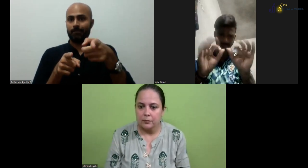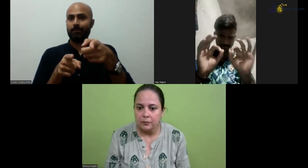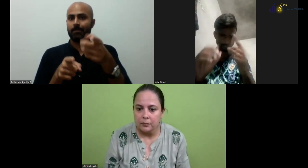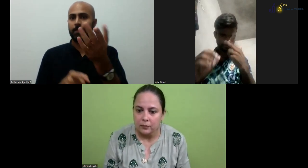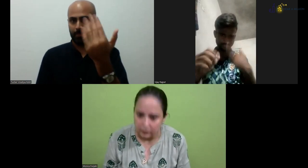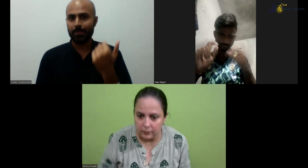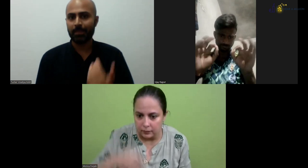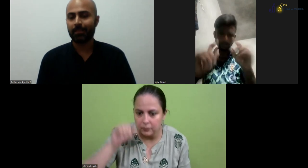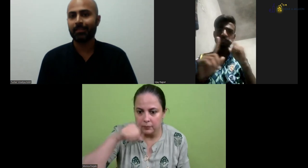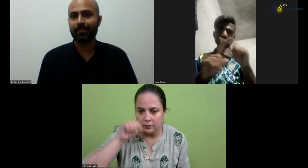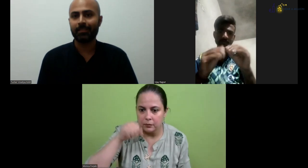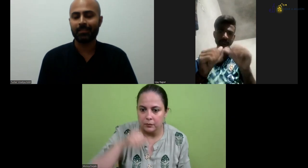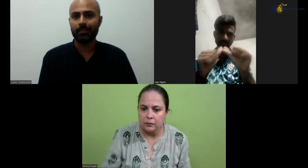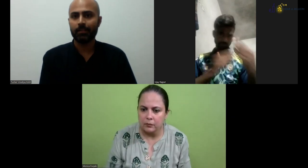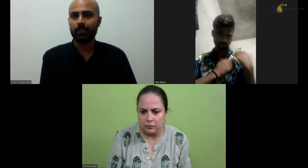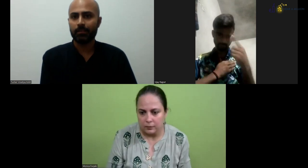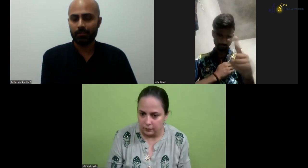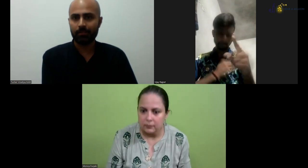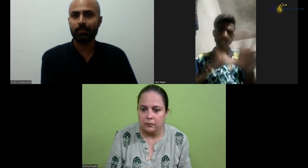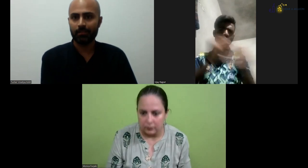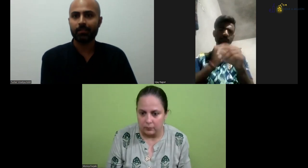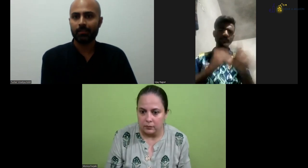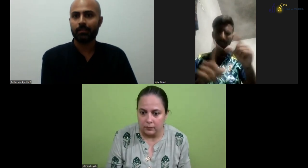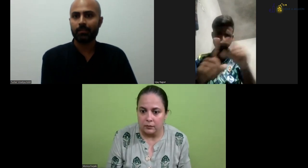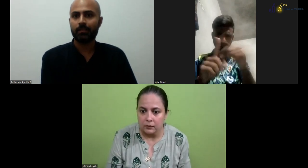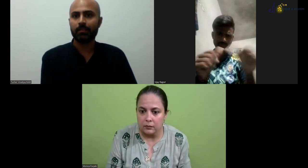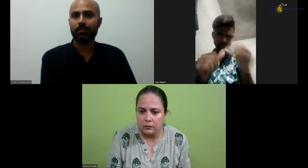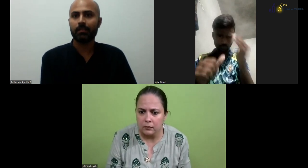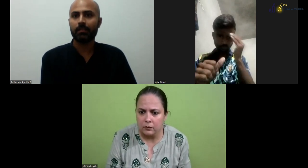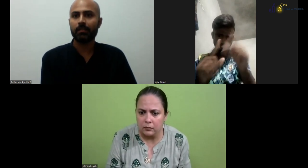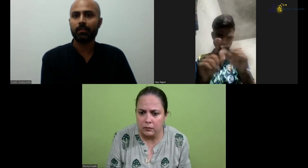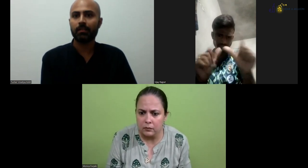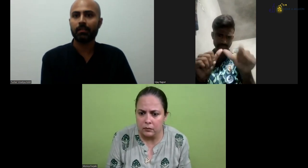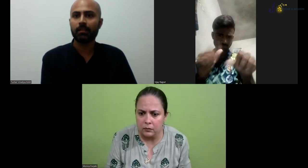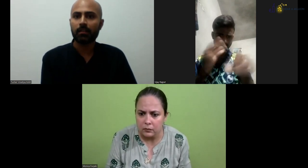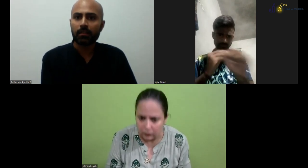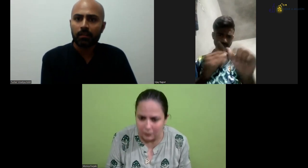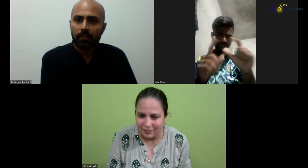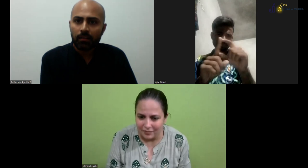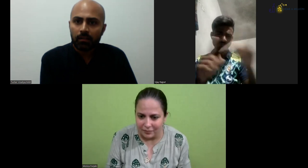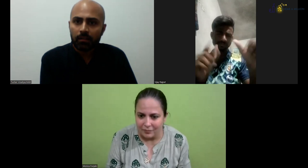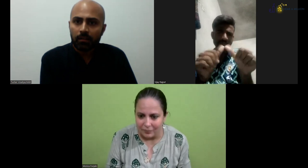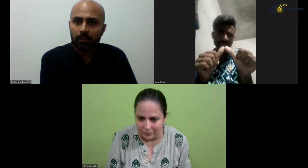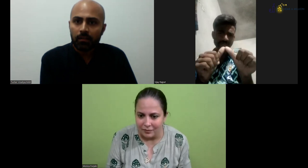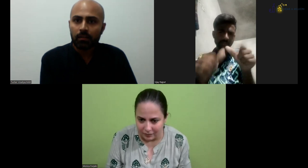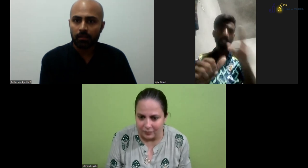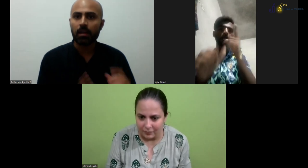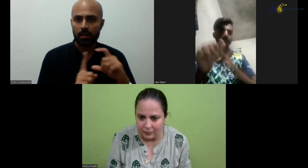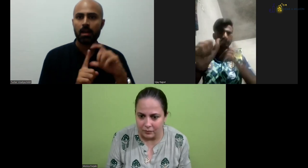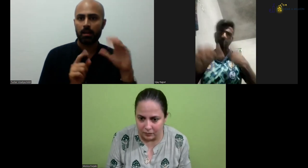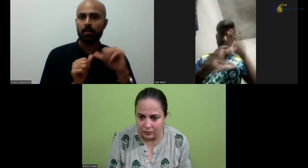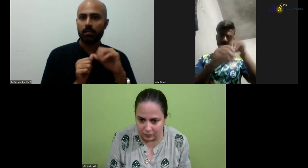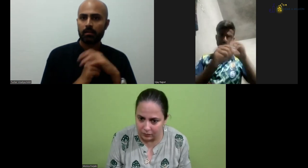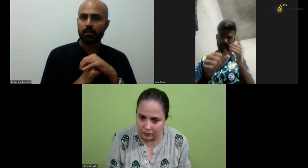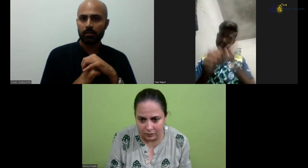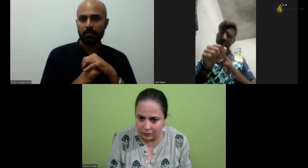Okay. Okay. Hope you can see me right. Yes. So, you were talking about the IDBA school. D.